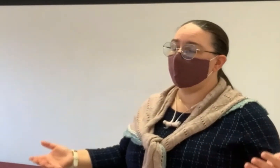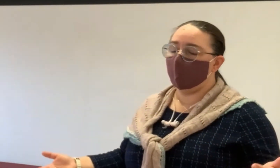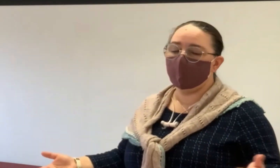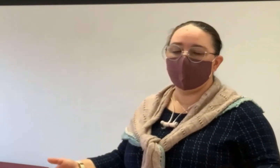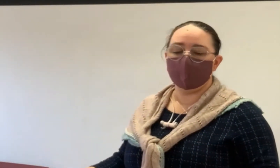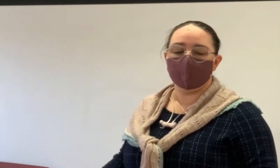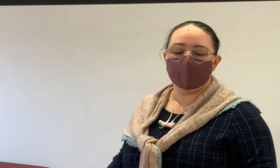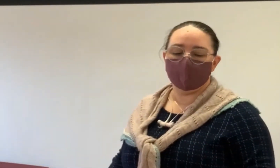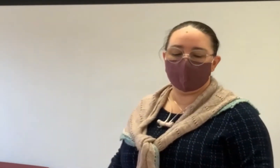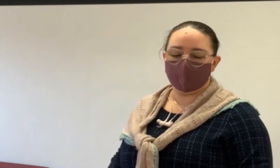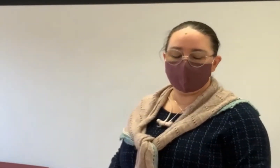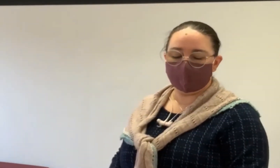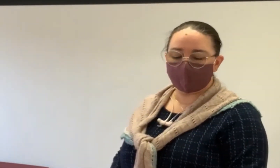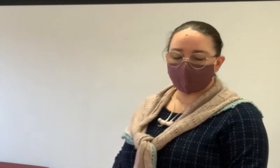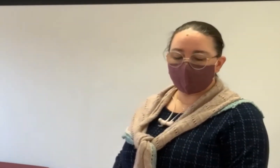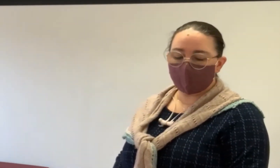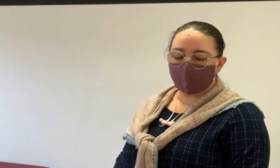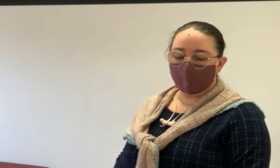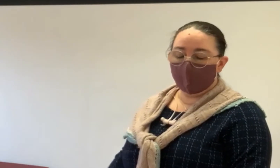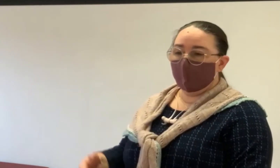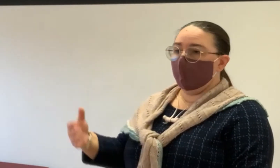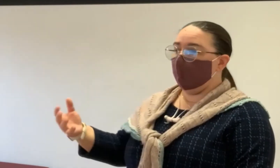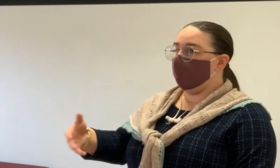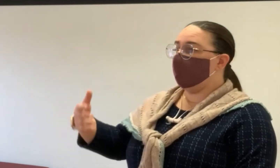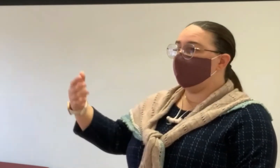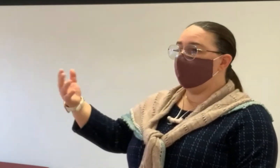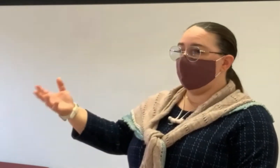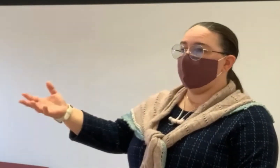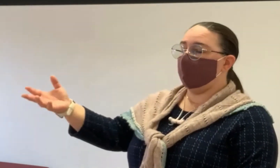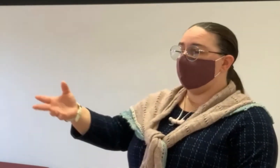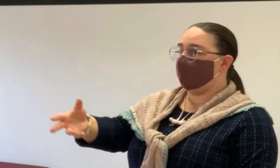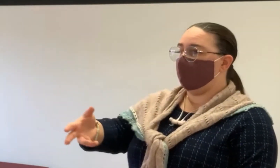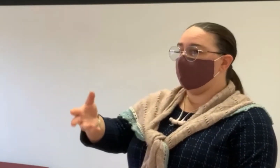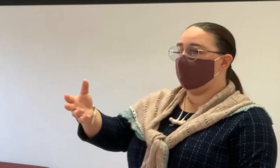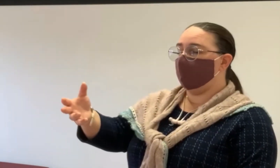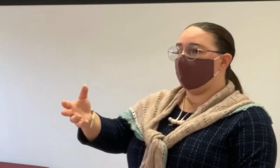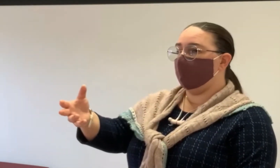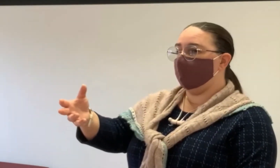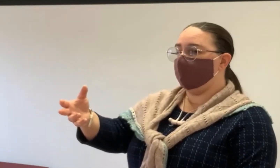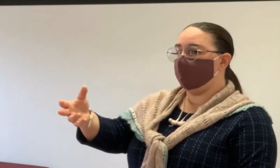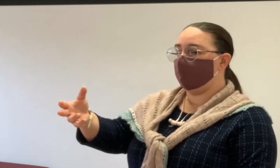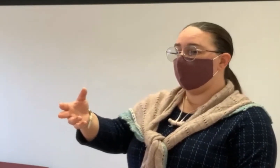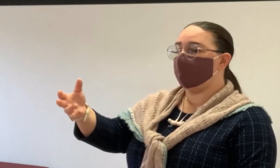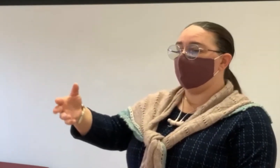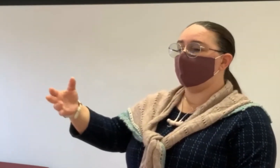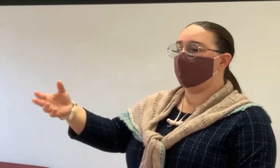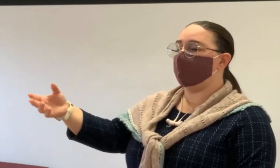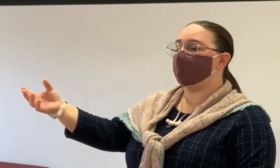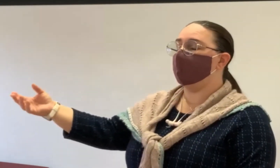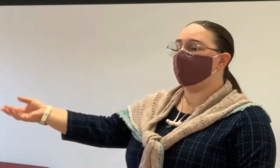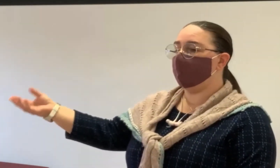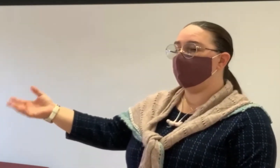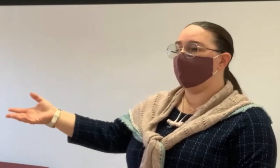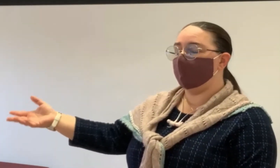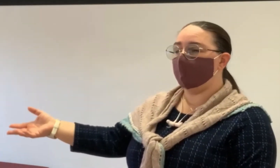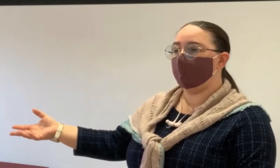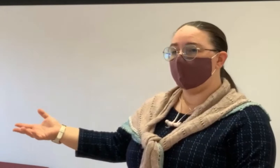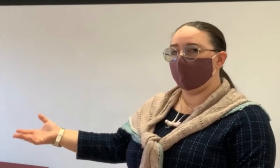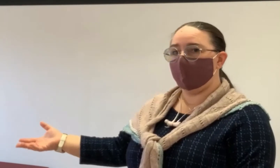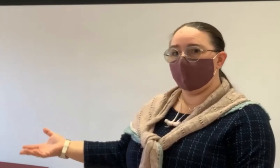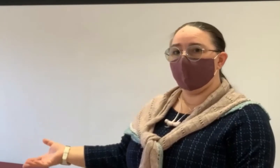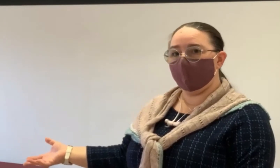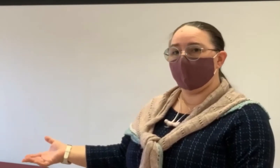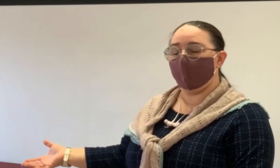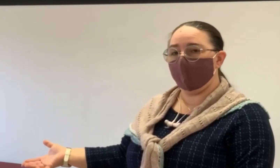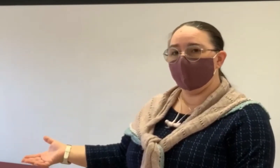because you have all the equity in the property. Or if you find out the value is not much more than the